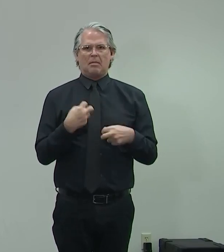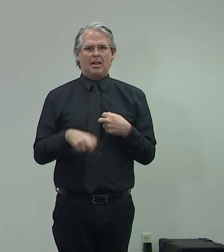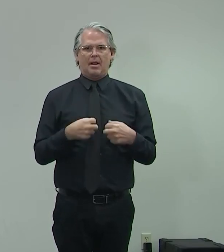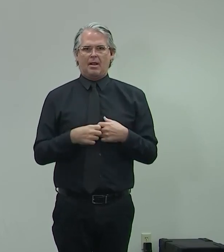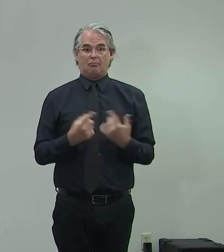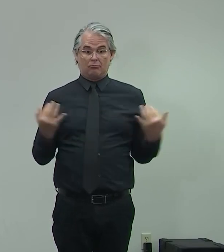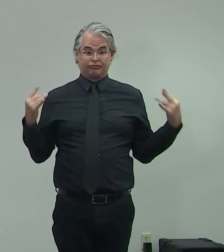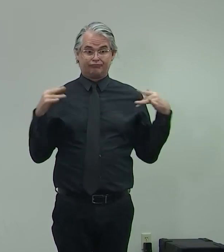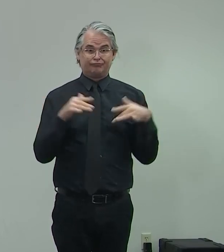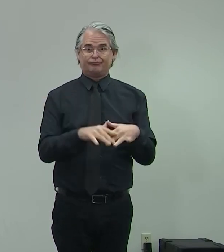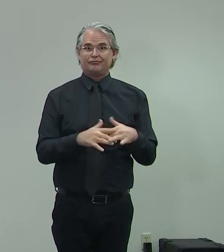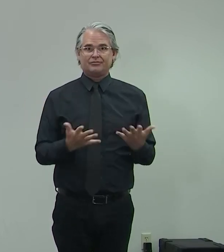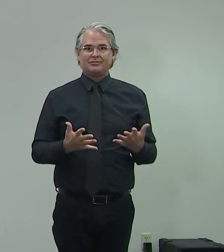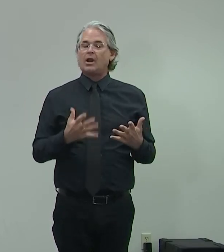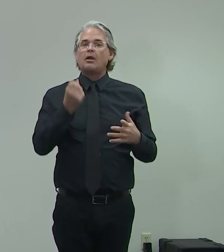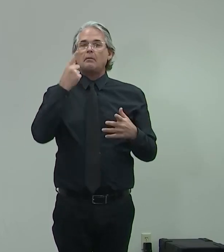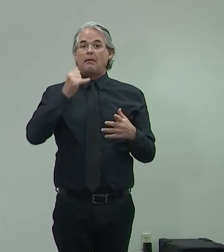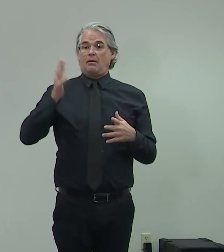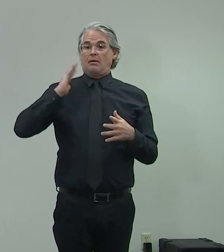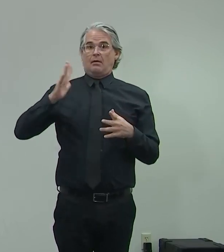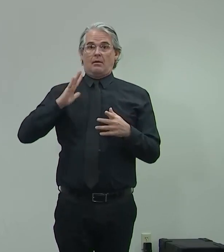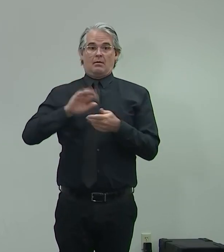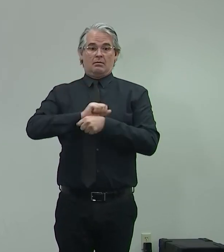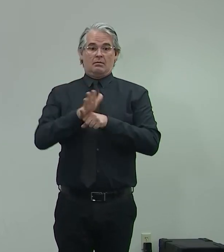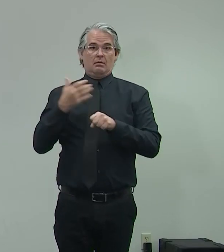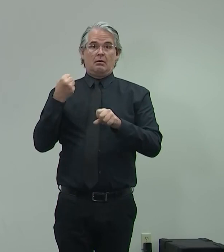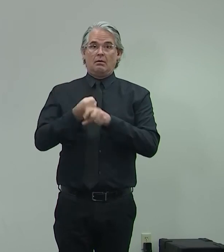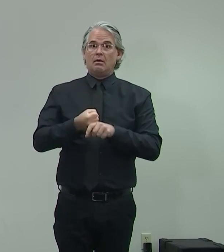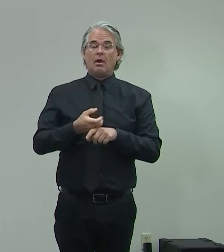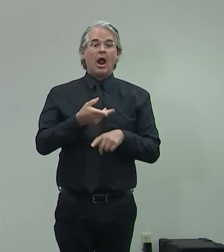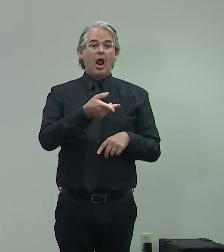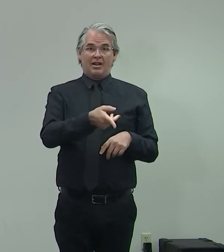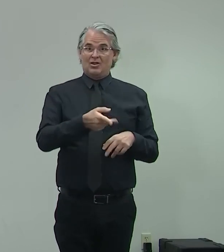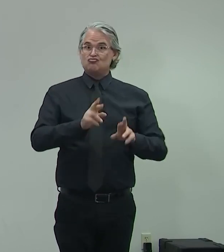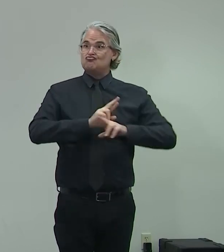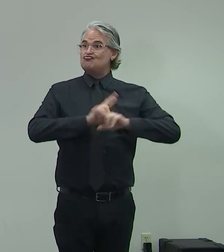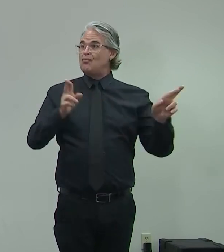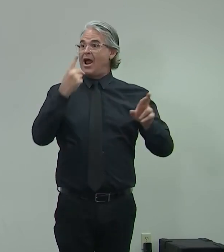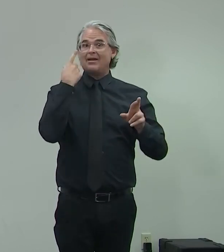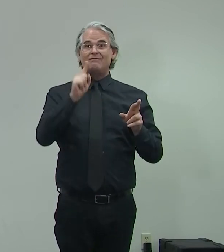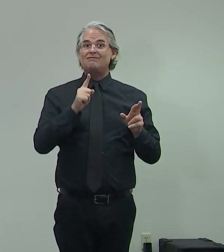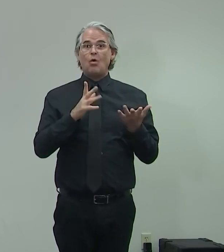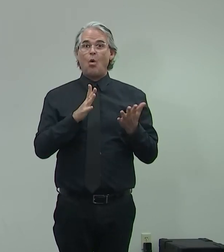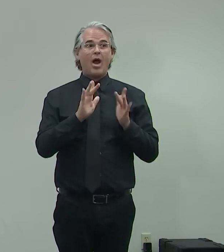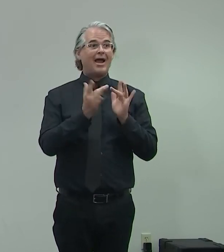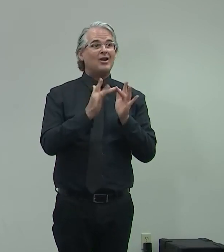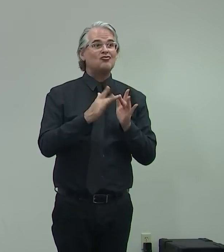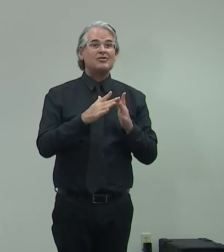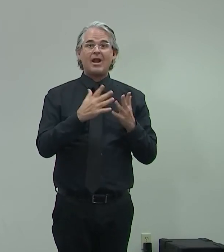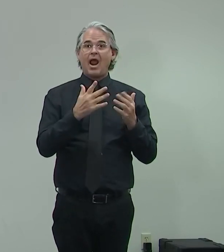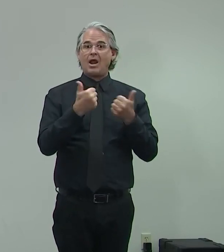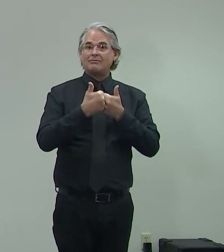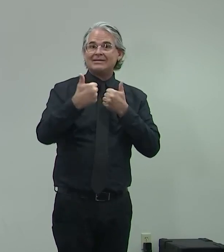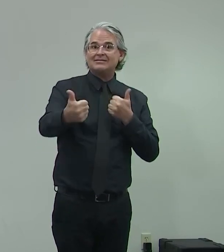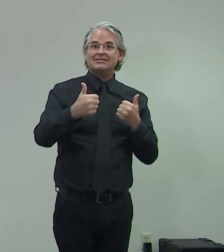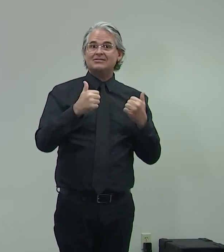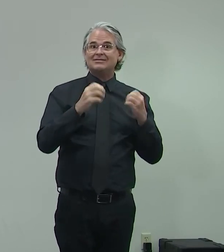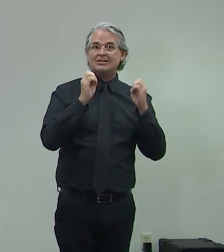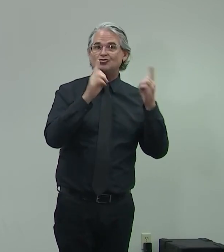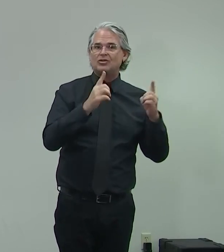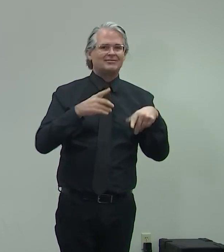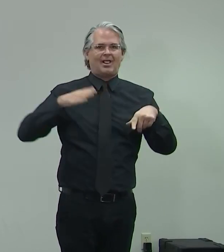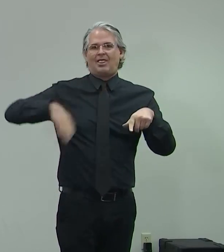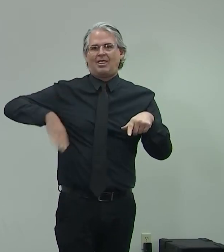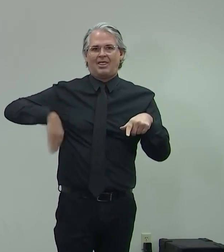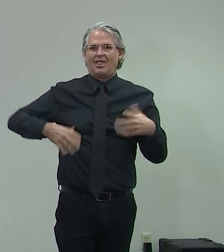not set up for distance education at the level that we're facing right now. I've read some of the numbers and the fact that there's,